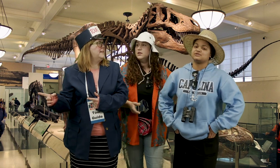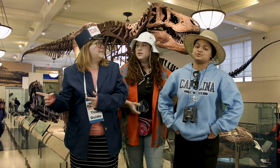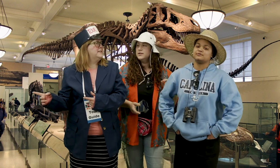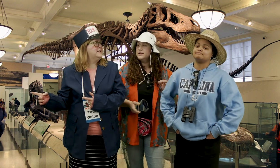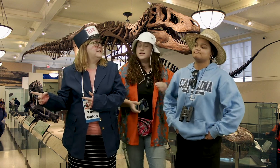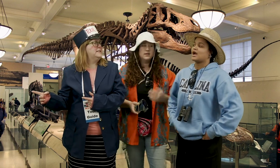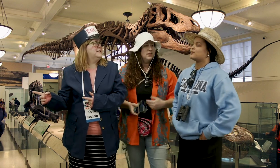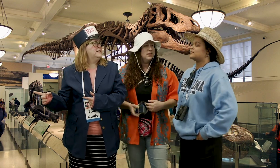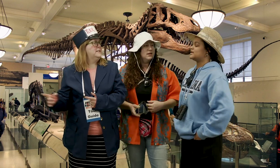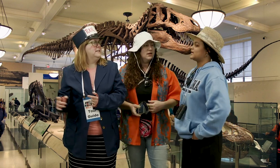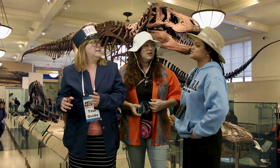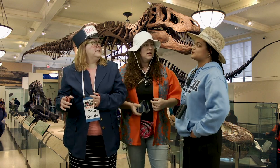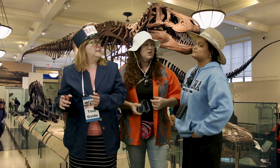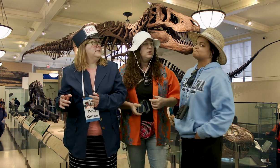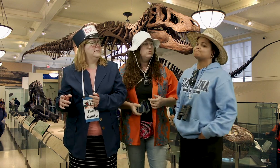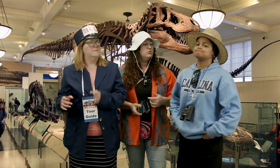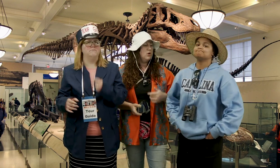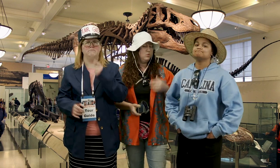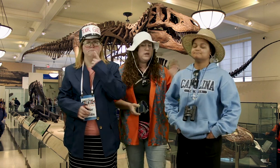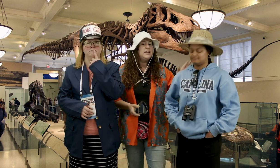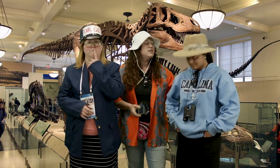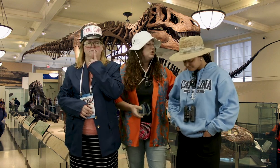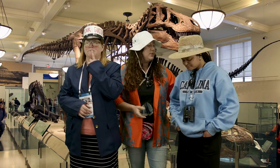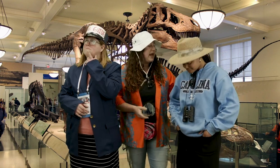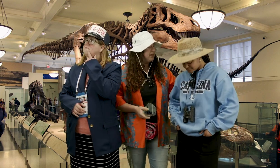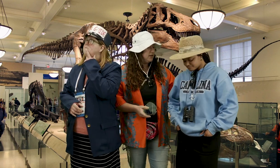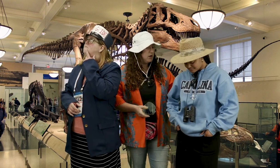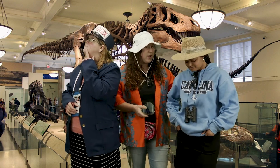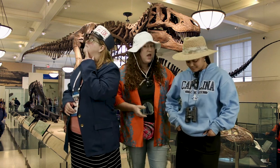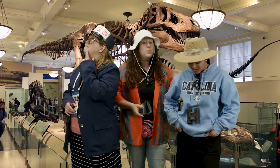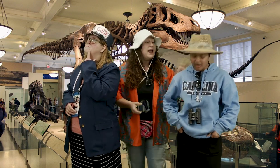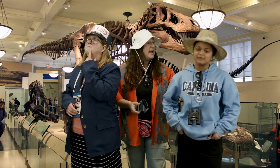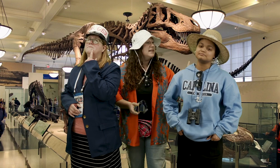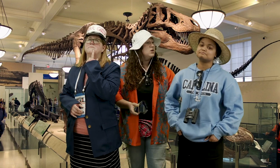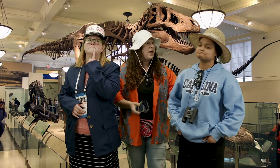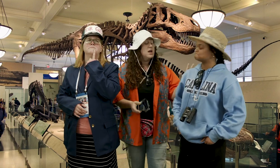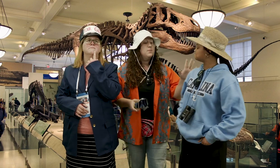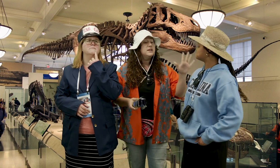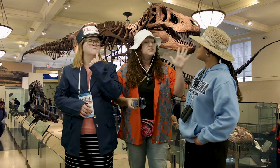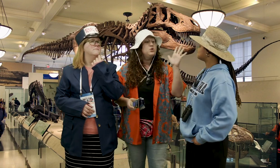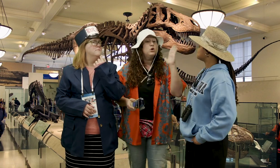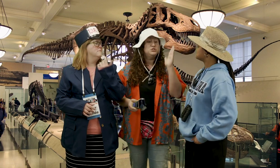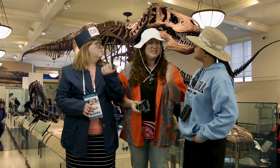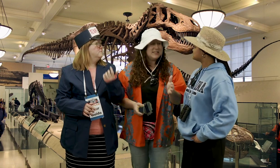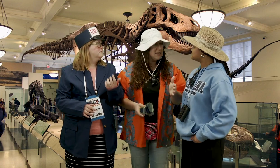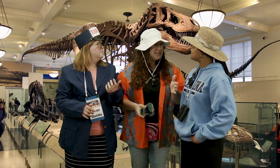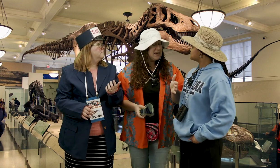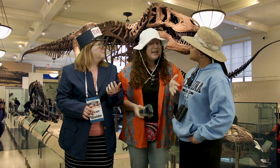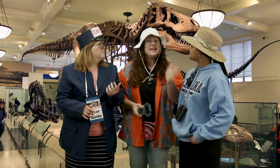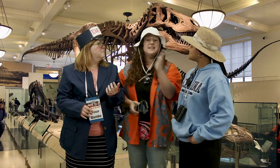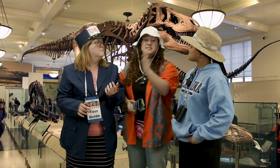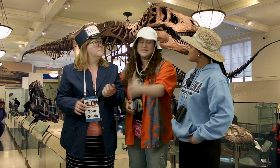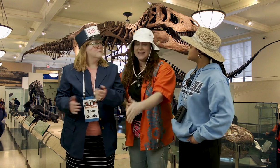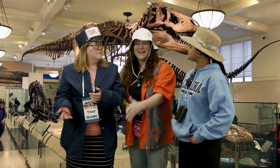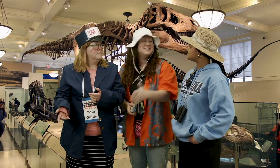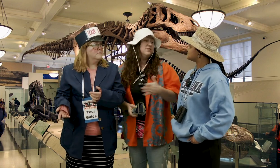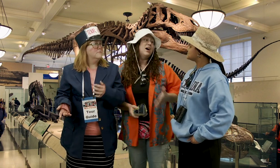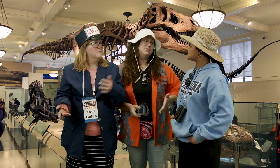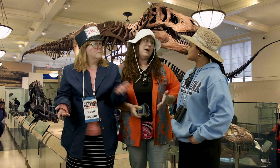I want to be a dinosaur no we need you to be Caitlin okay but hey it's okay because if you know Jesus he gives us a taste of God's